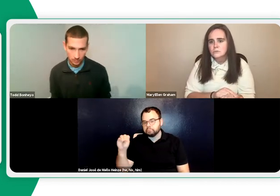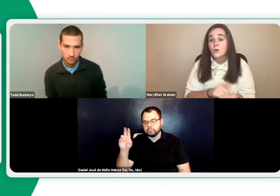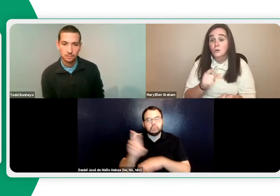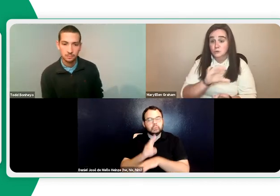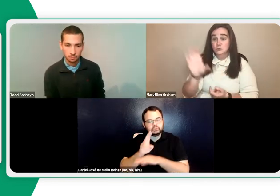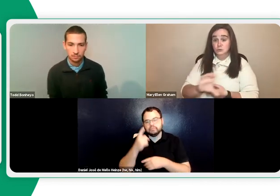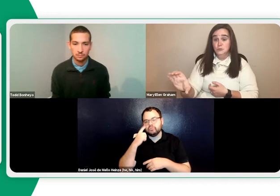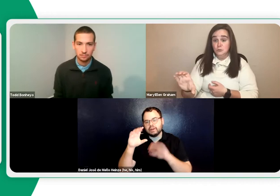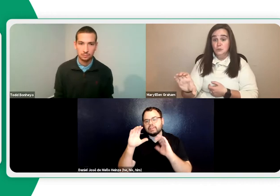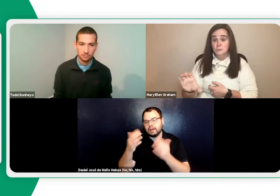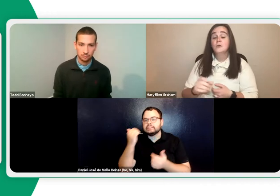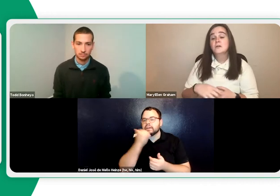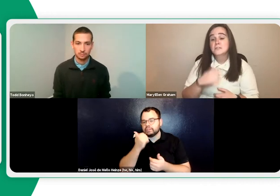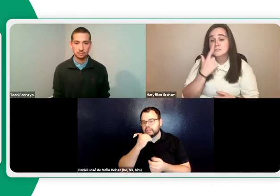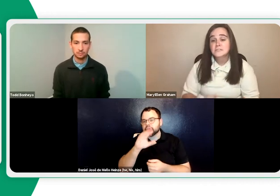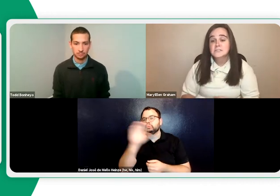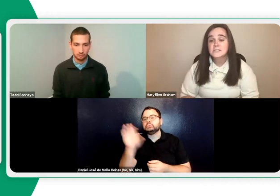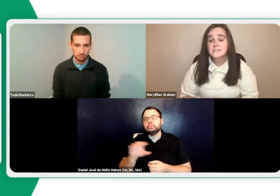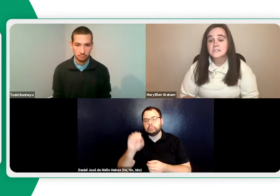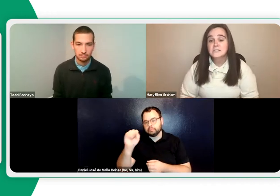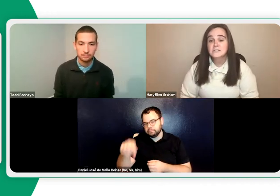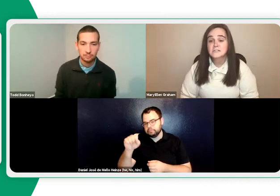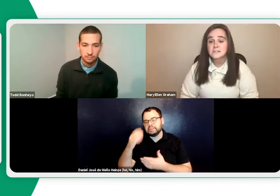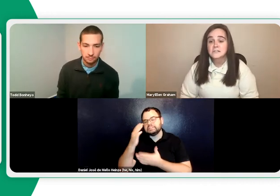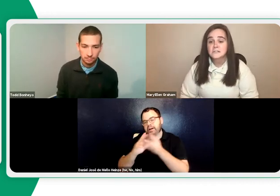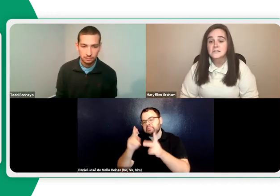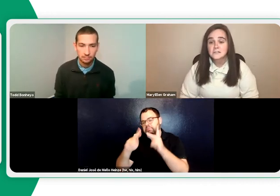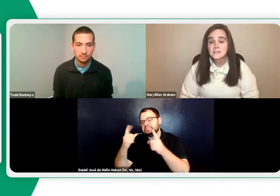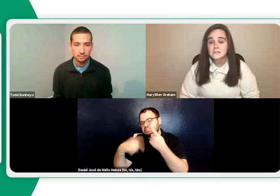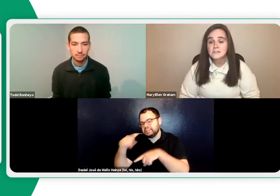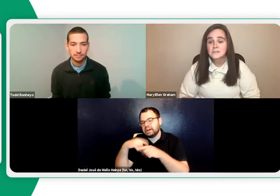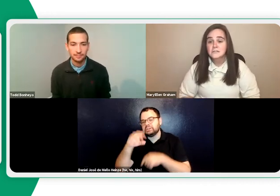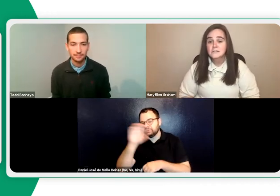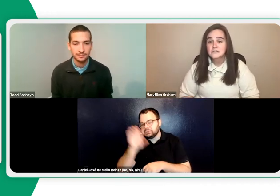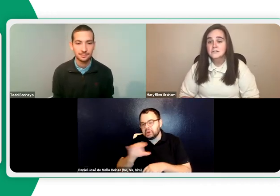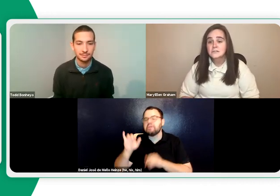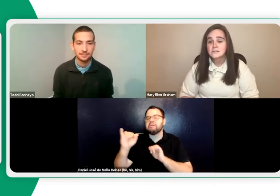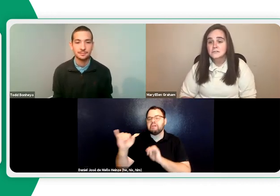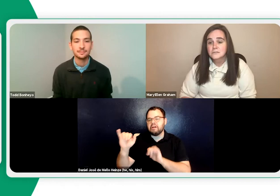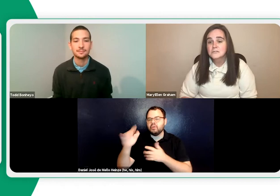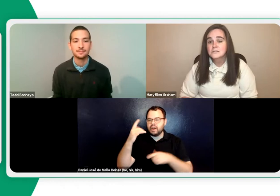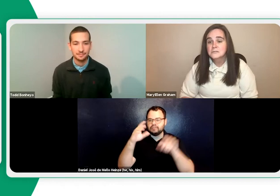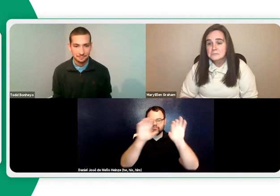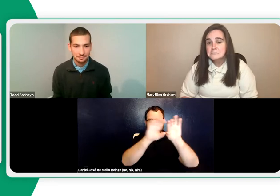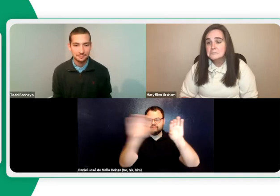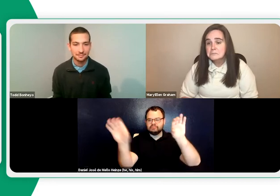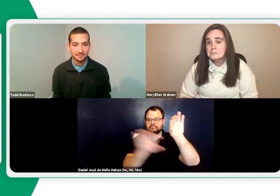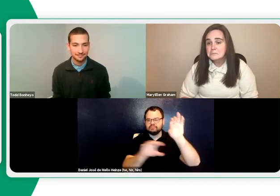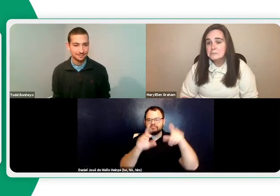I use Zoom for class every day. Yes, I do. Interesting. People sign it this way